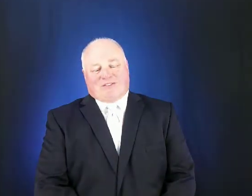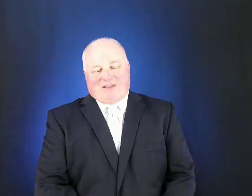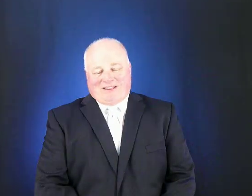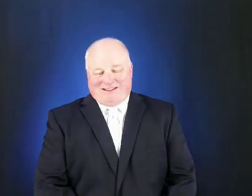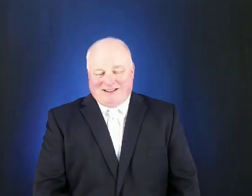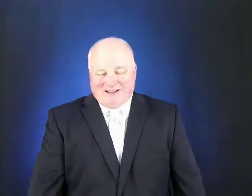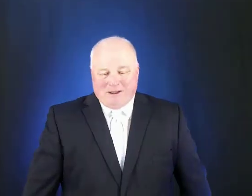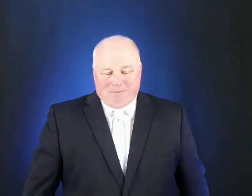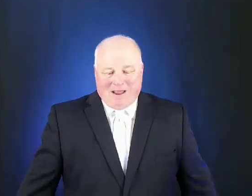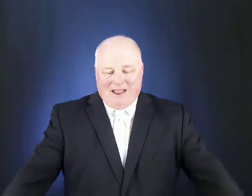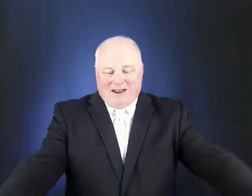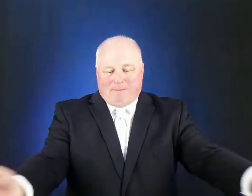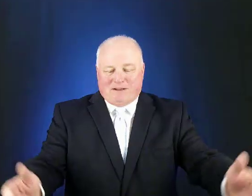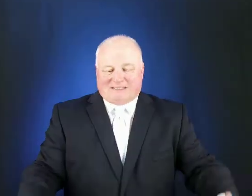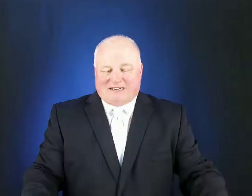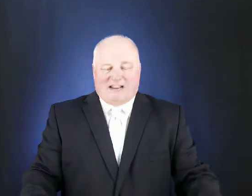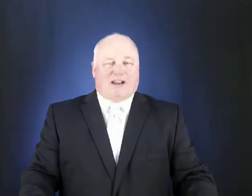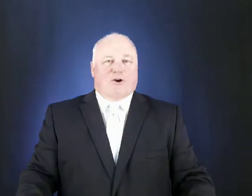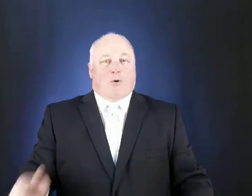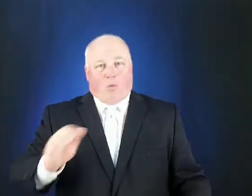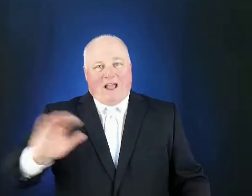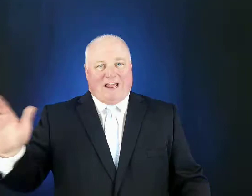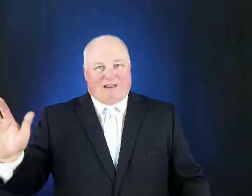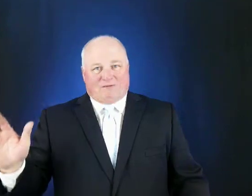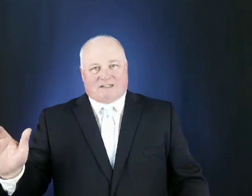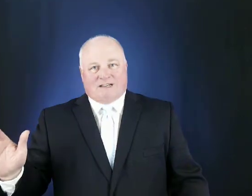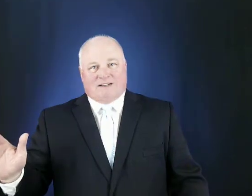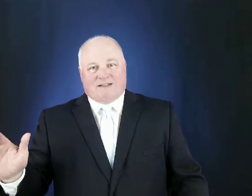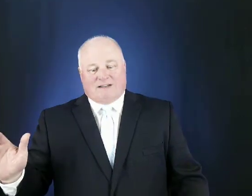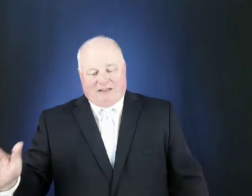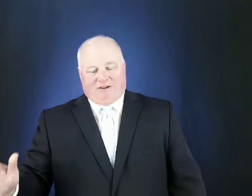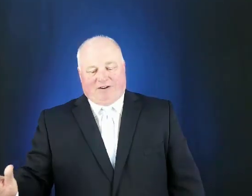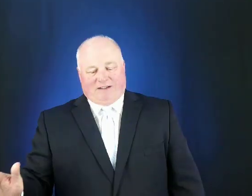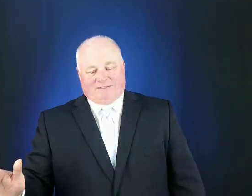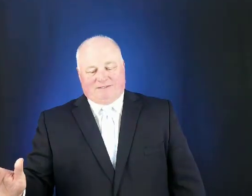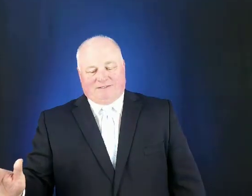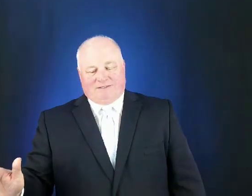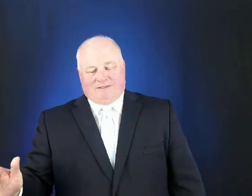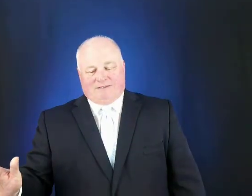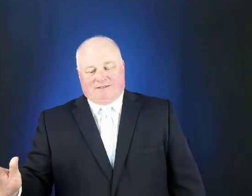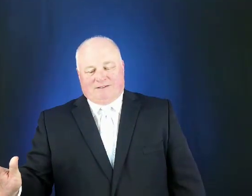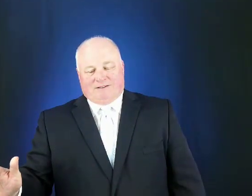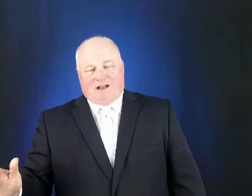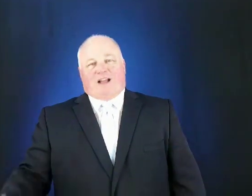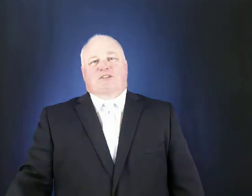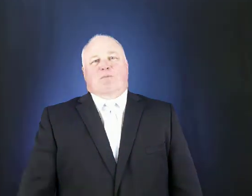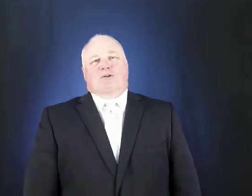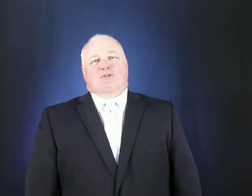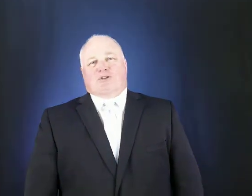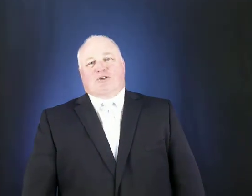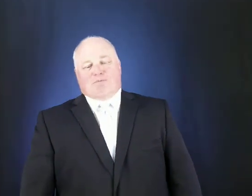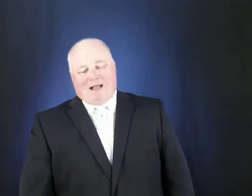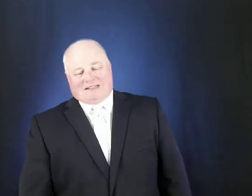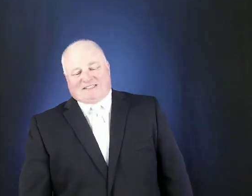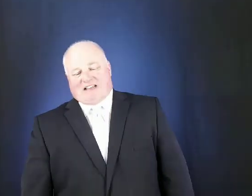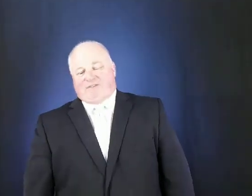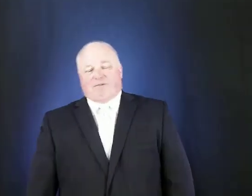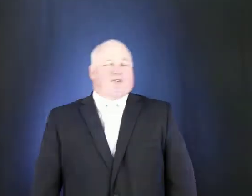man missing ear waves hearing hospital sued by seven-foot